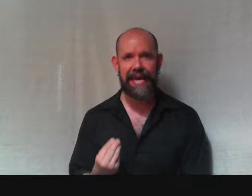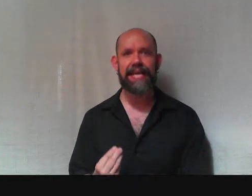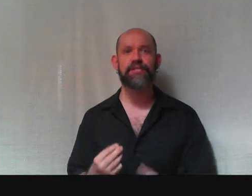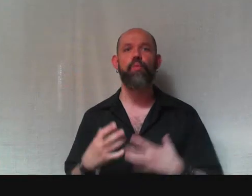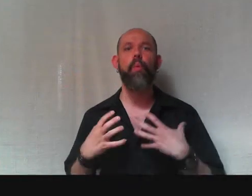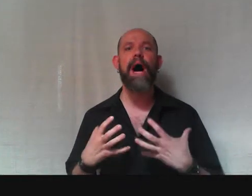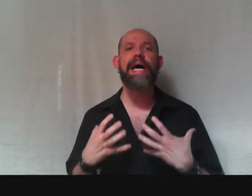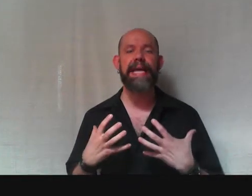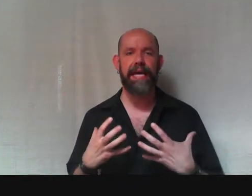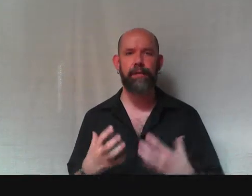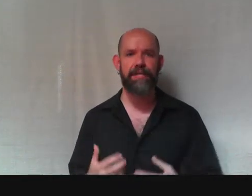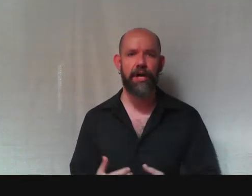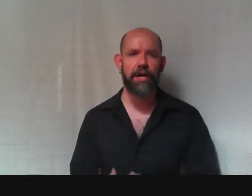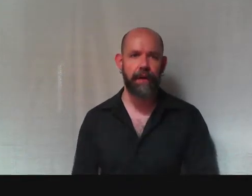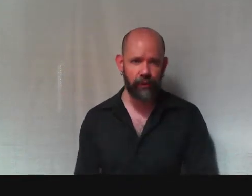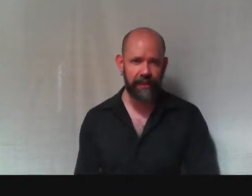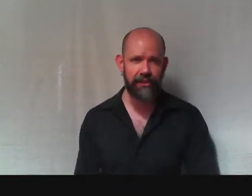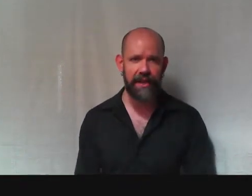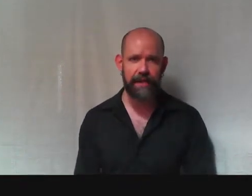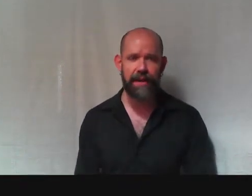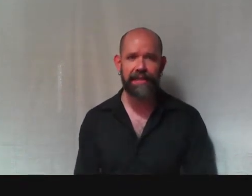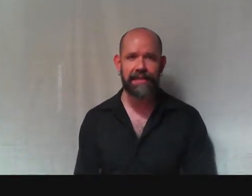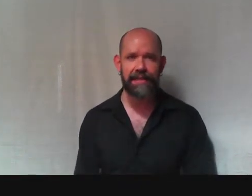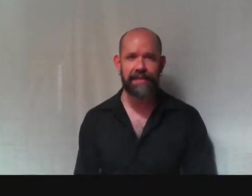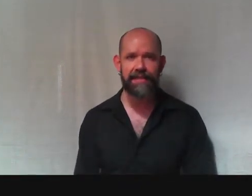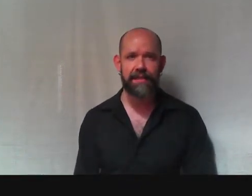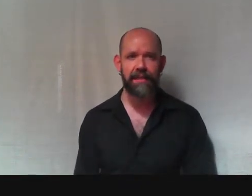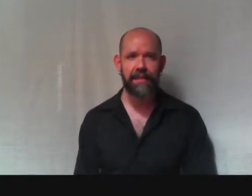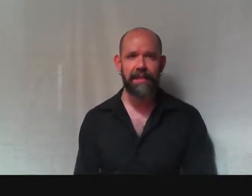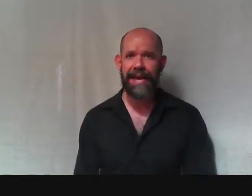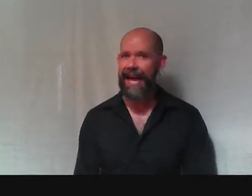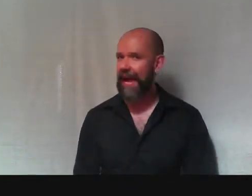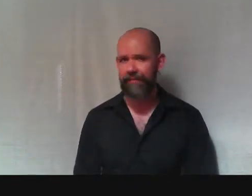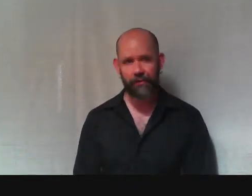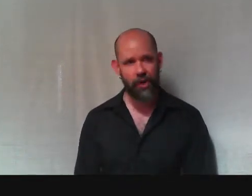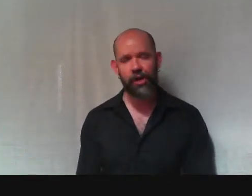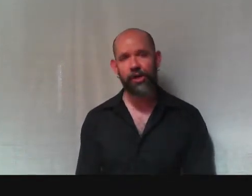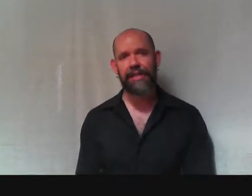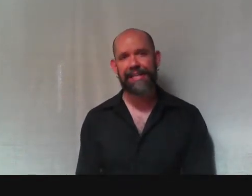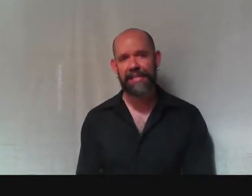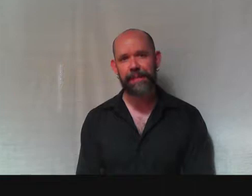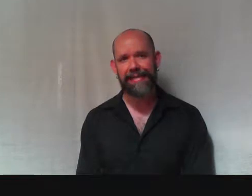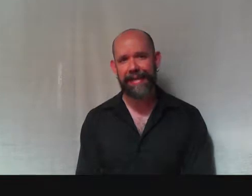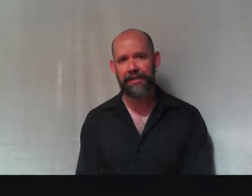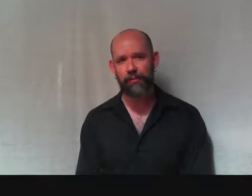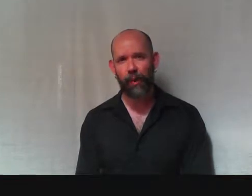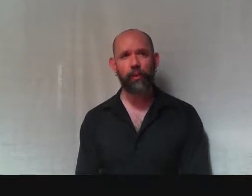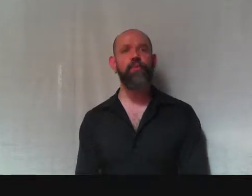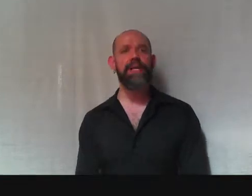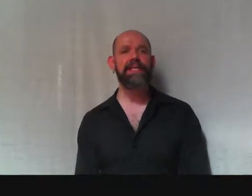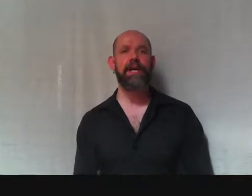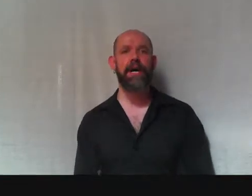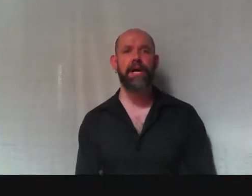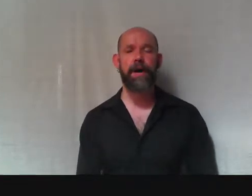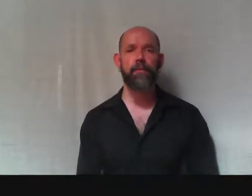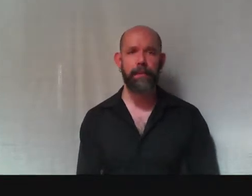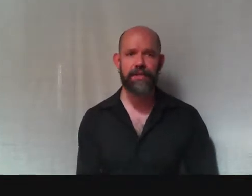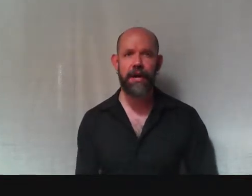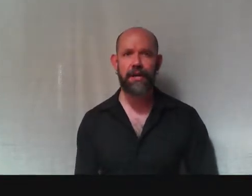case. Why can't we talk about religion and politics? After all, let's pay attention to what we're really talking about when we talk